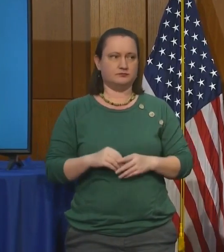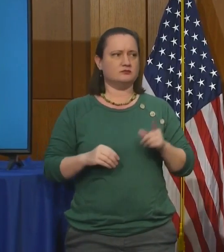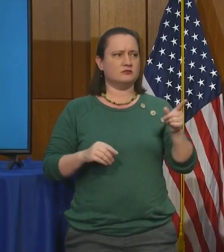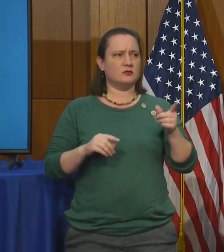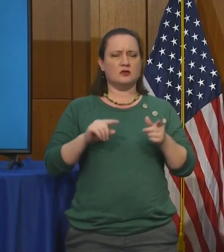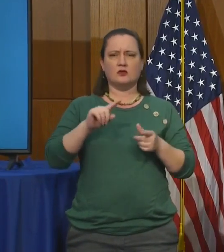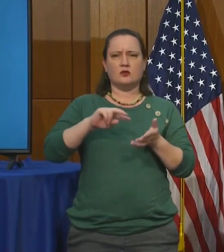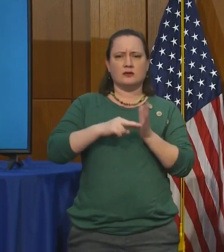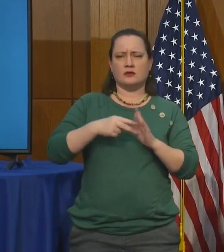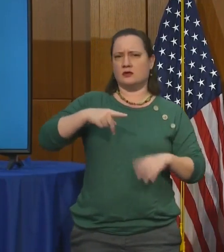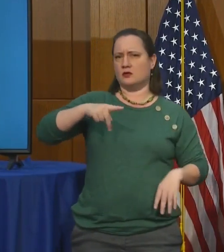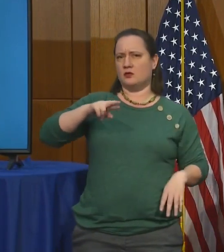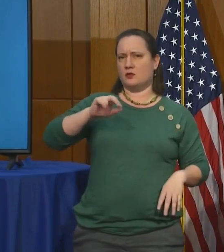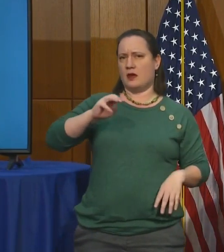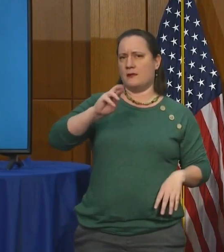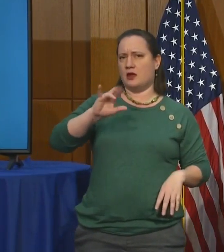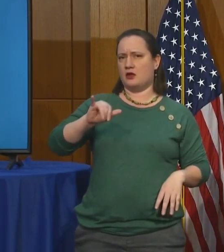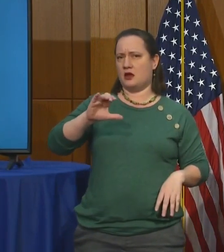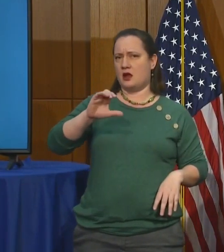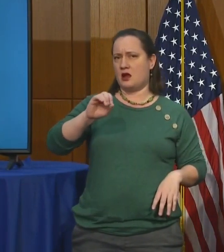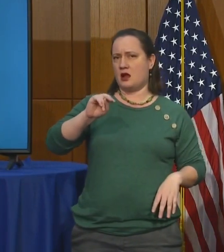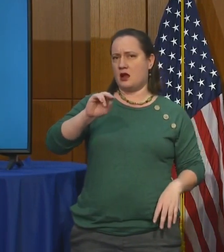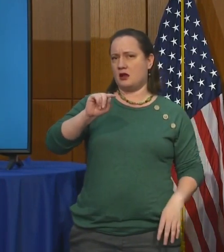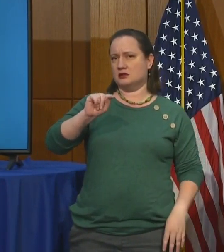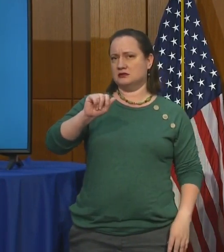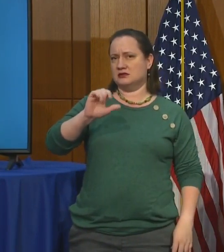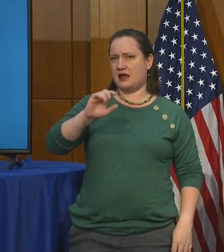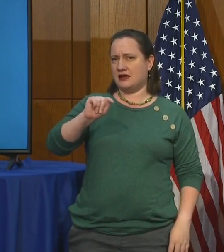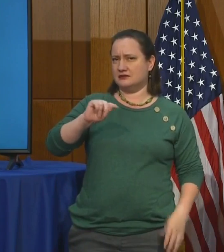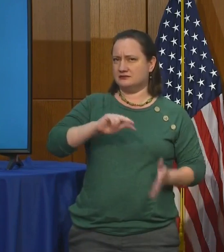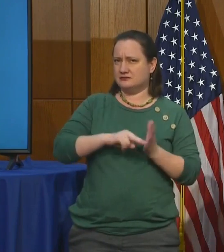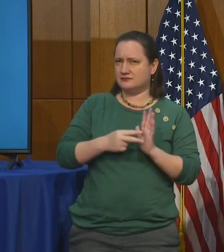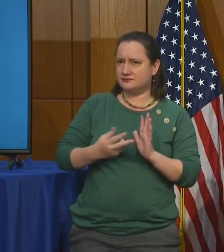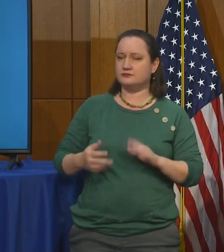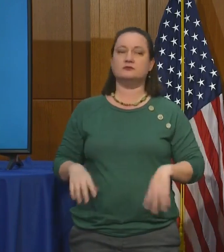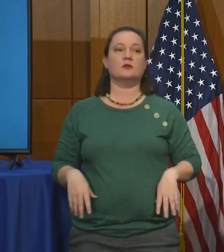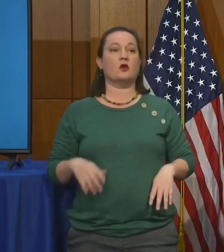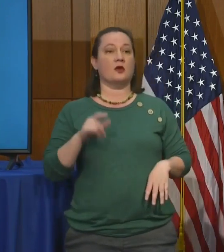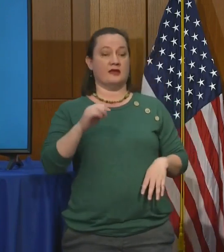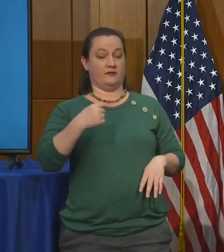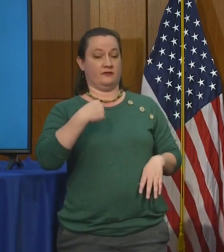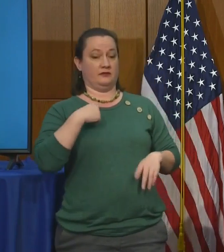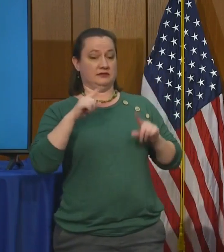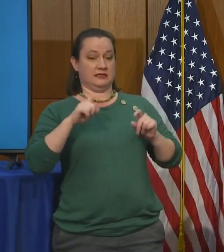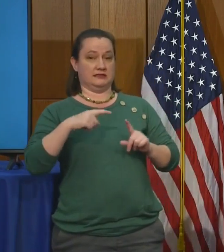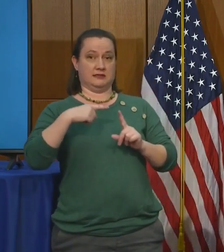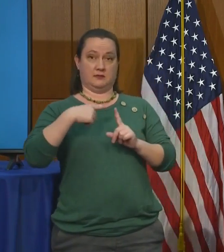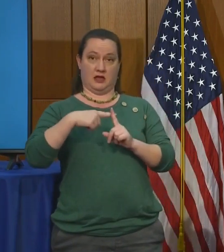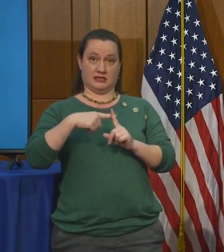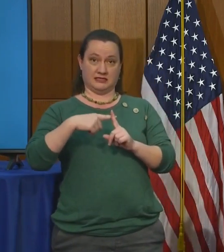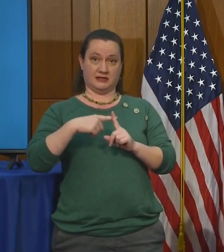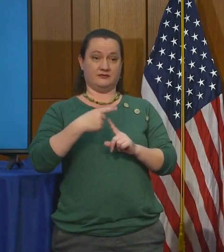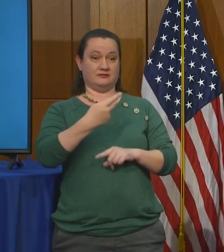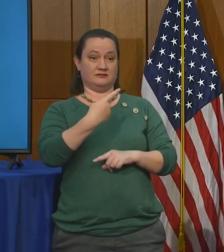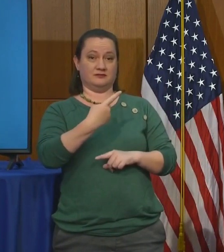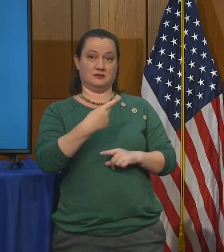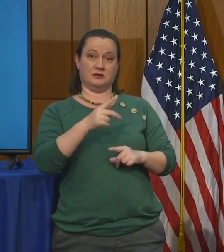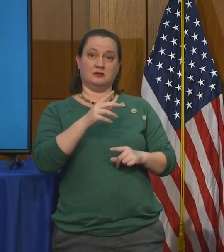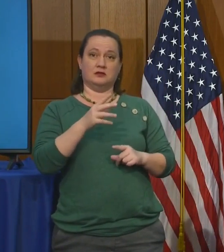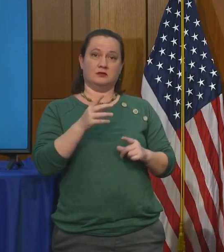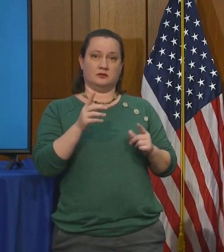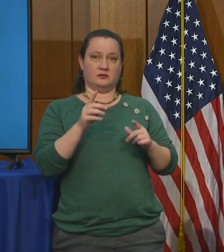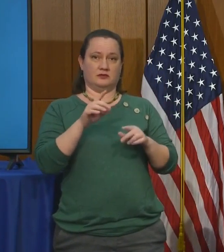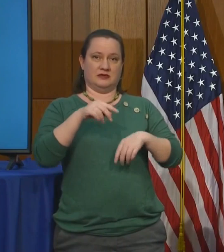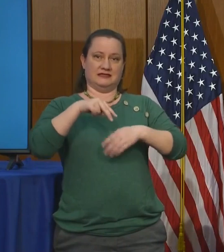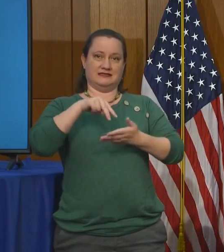What I mean by primary contact is if I'm a case and you and I have been standing within six feet of each other talking and so